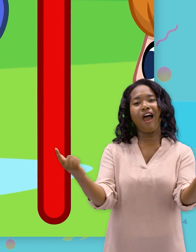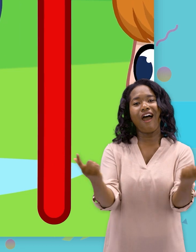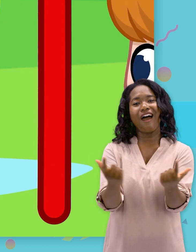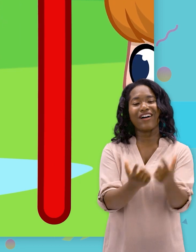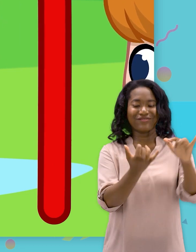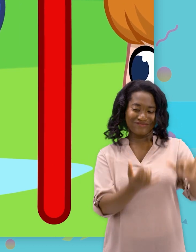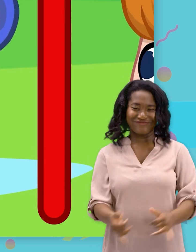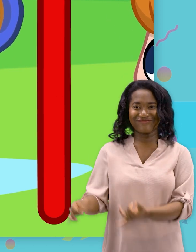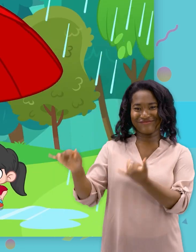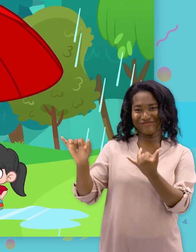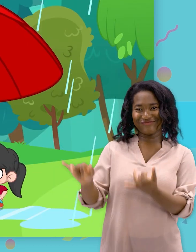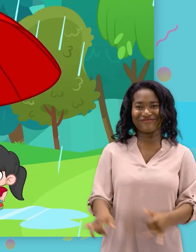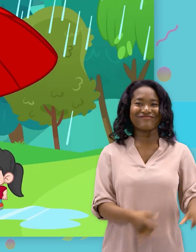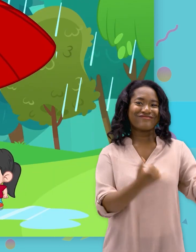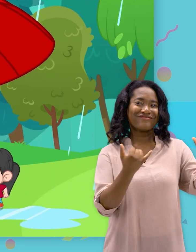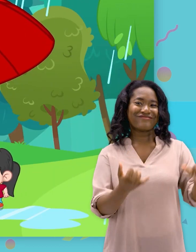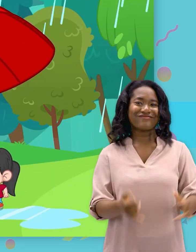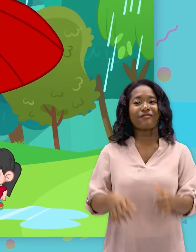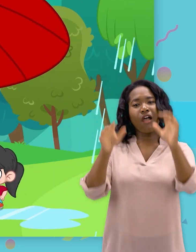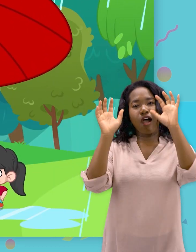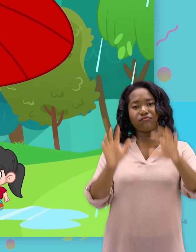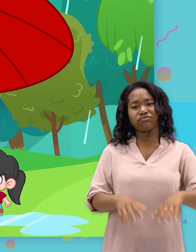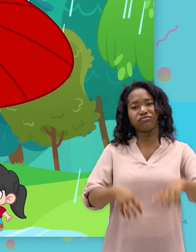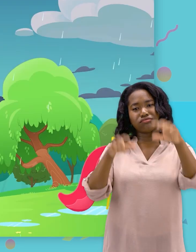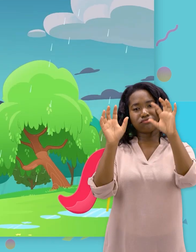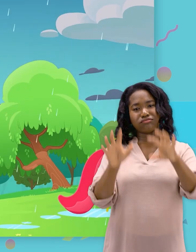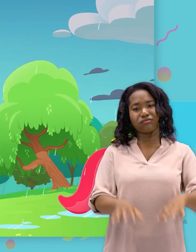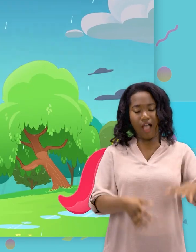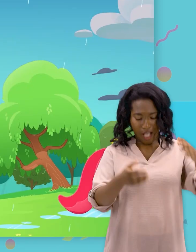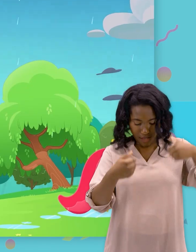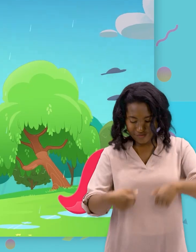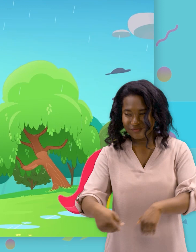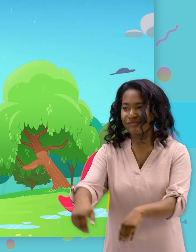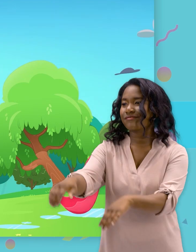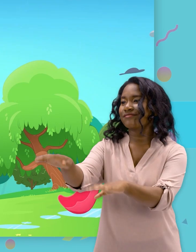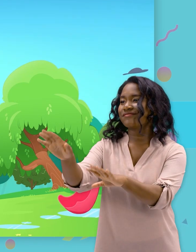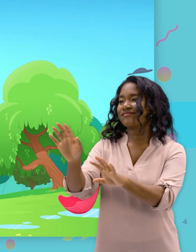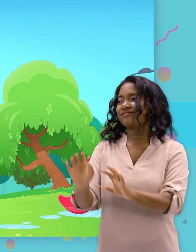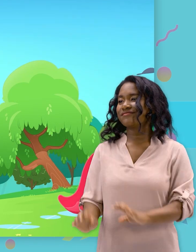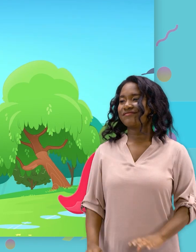Everyone wants to play. Rain, rain, go away.